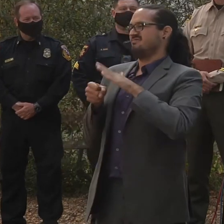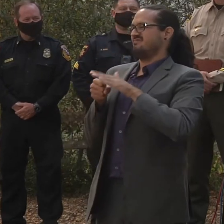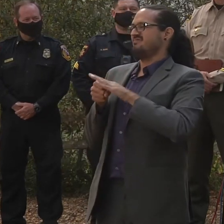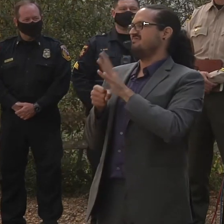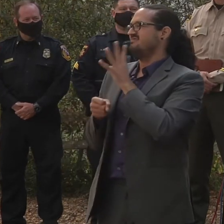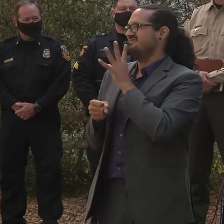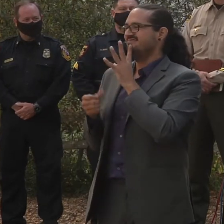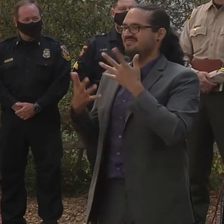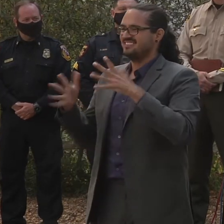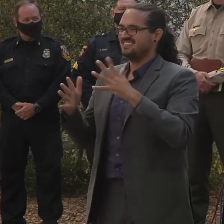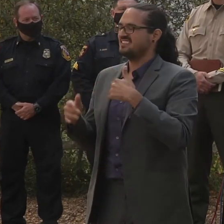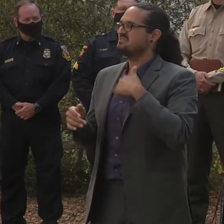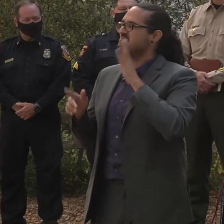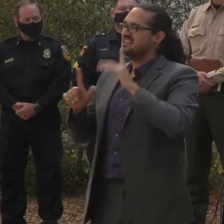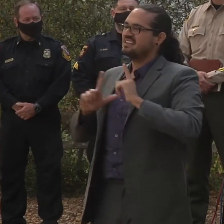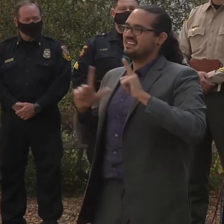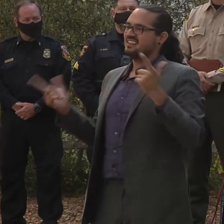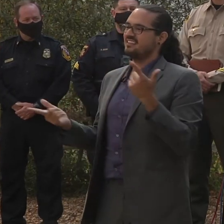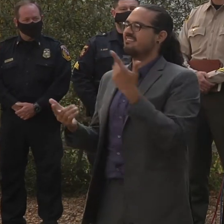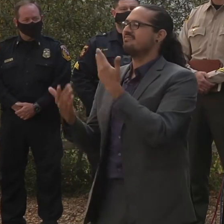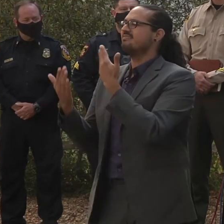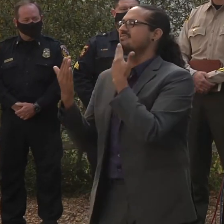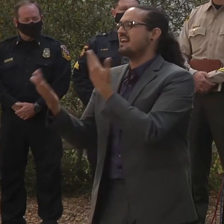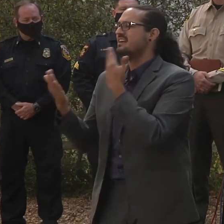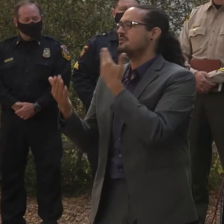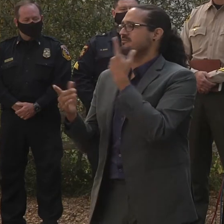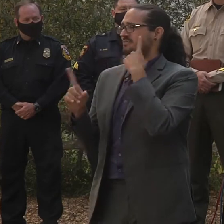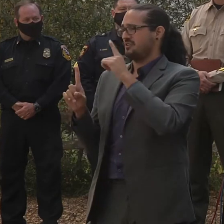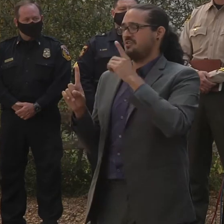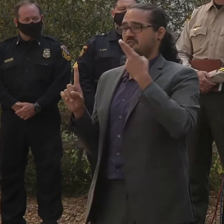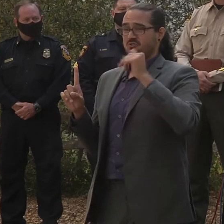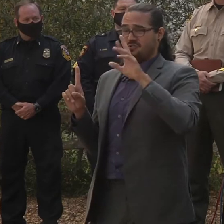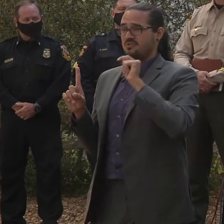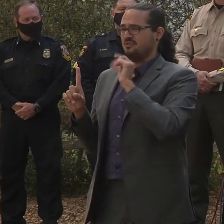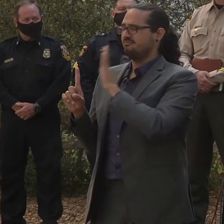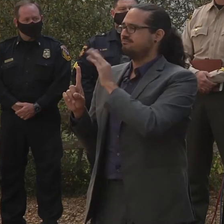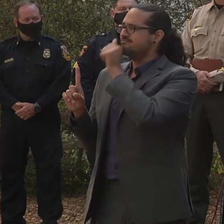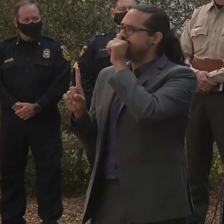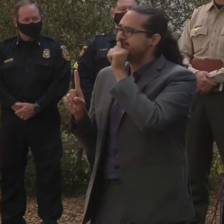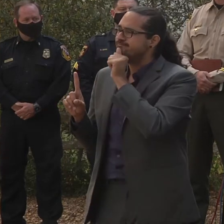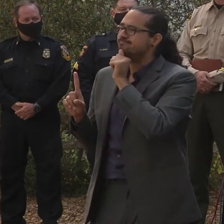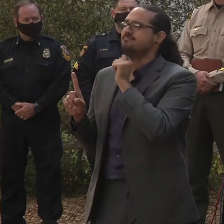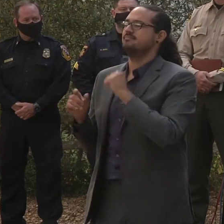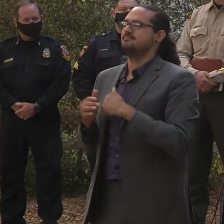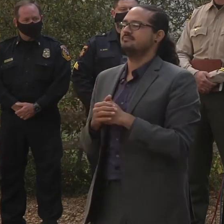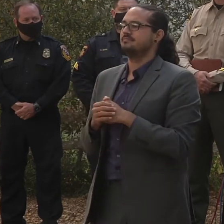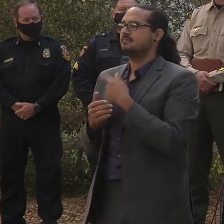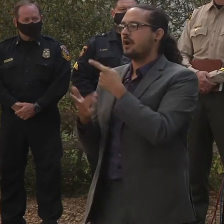your patience and for the hospitality that everyone has